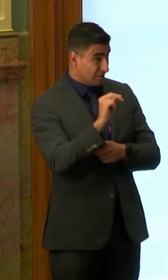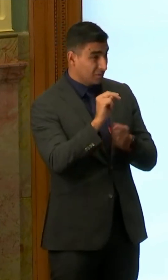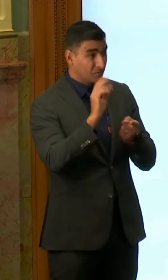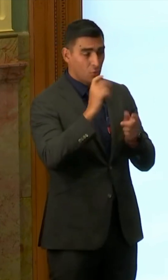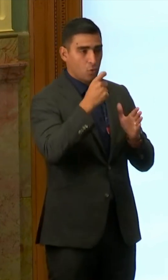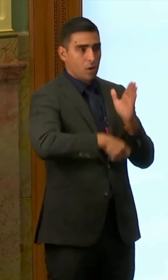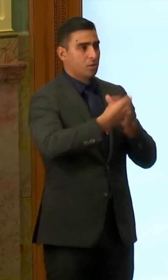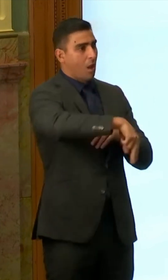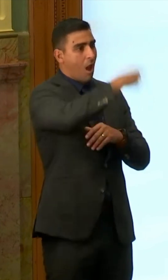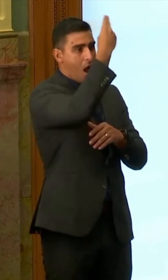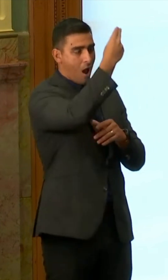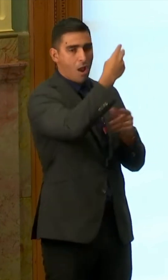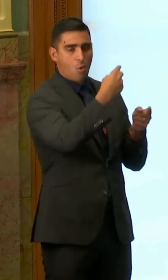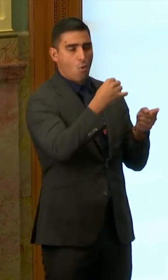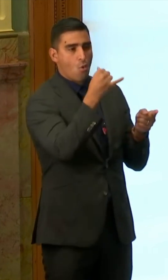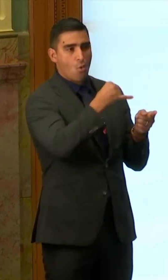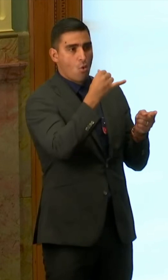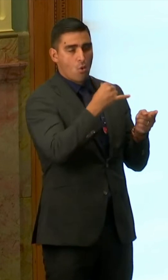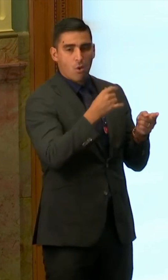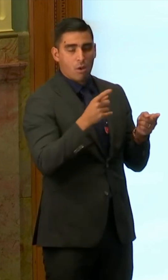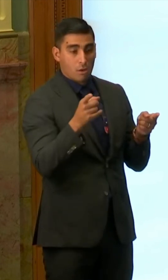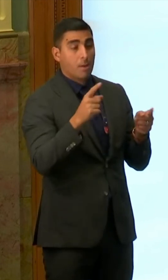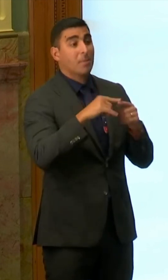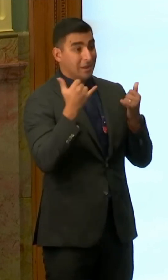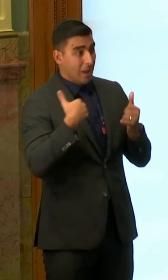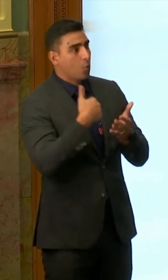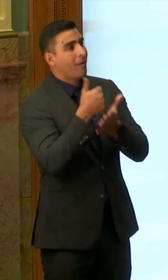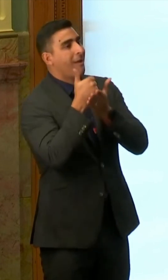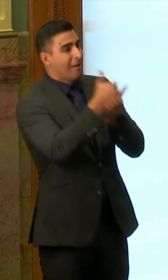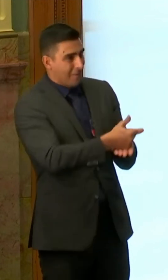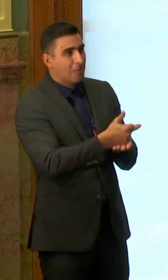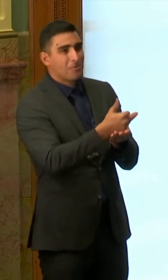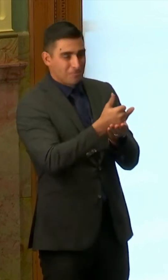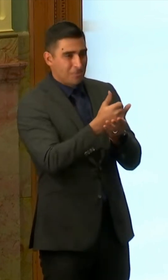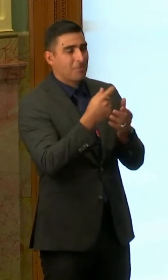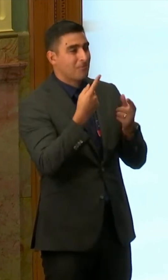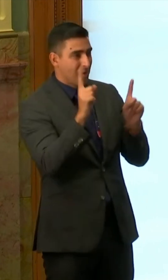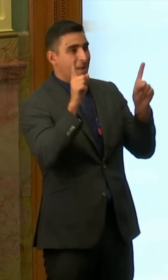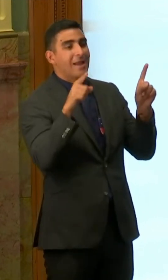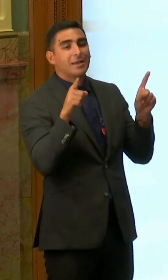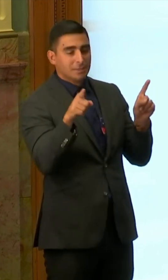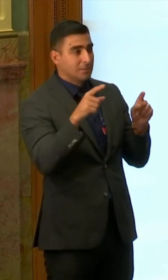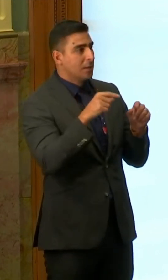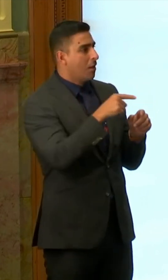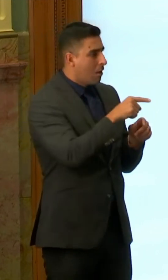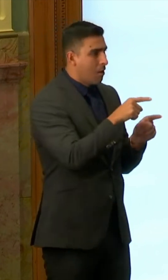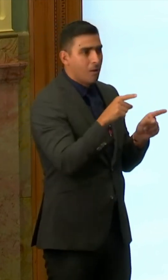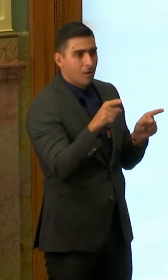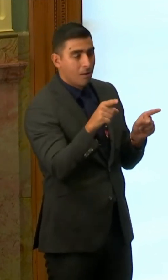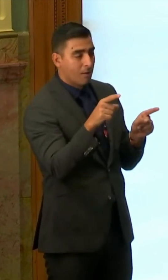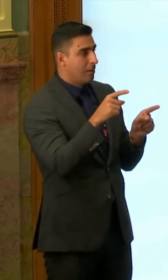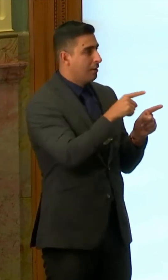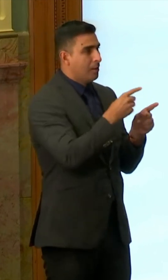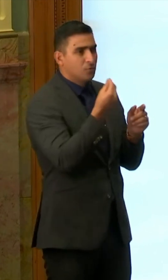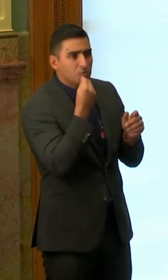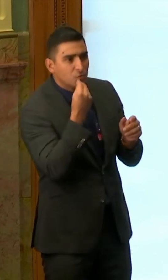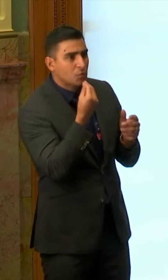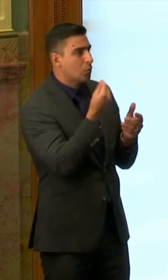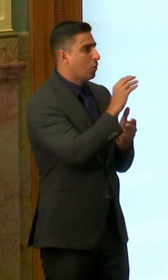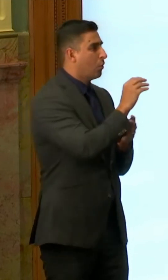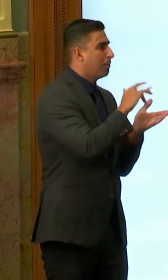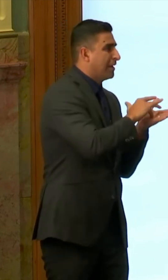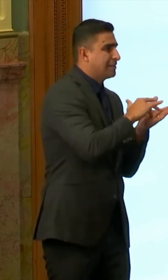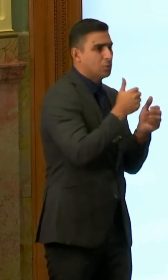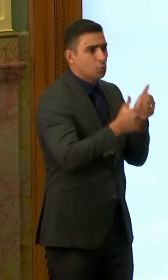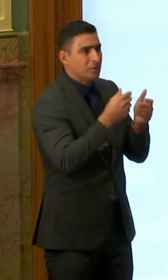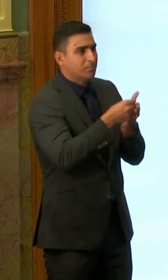in the country, she no longer has to choose between buying groceries and the insulin that she needs to stay healthy. She